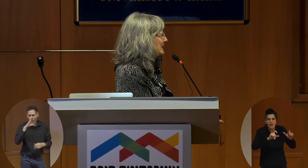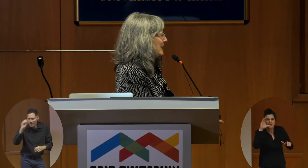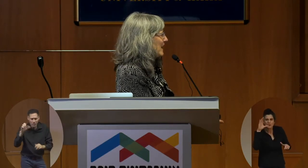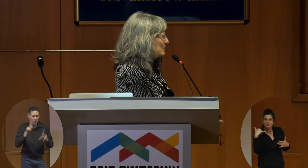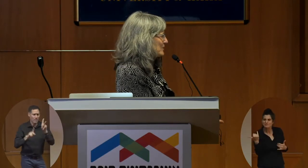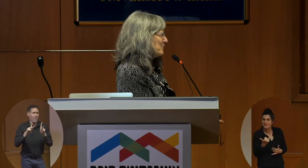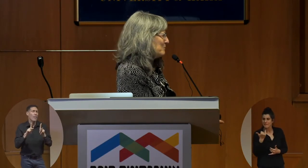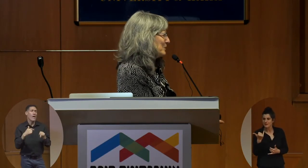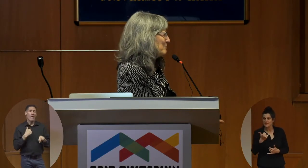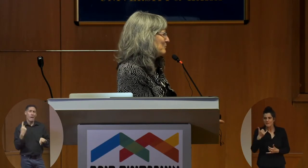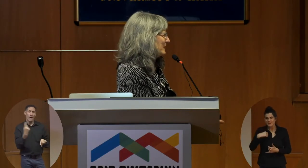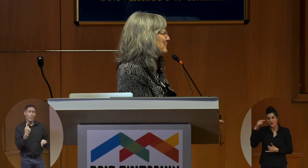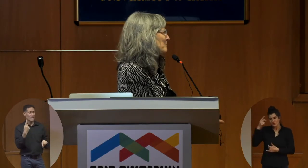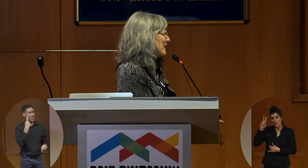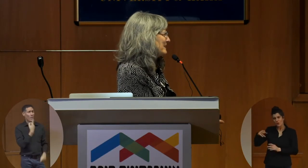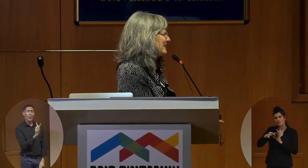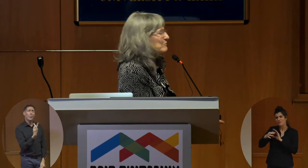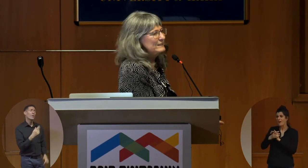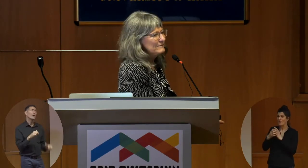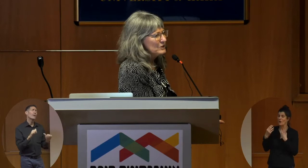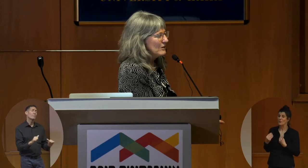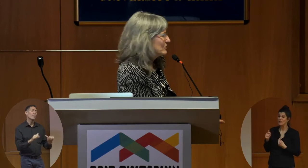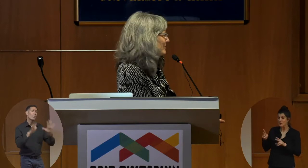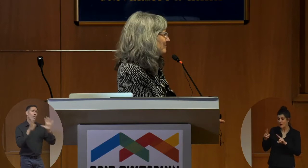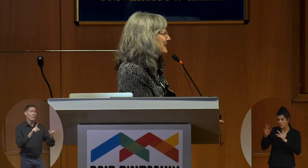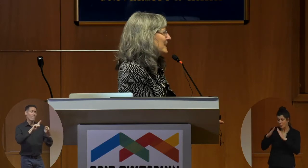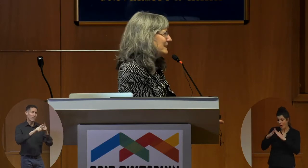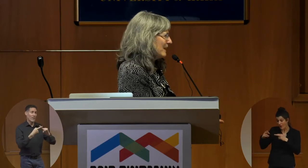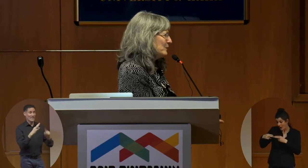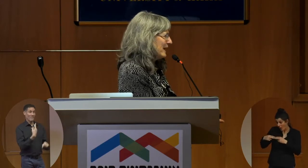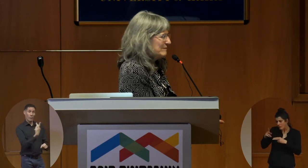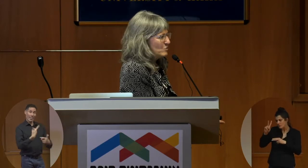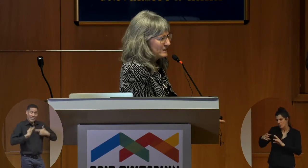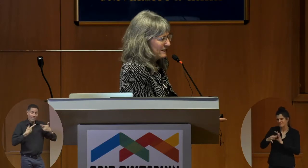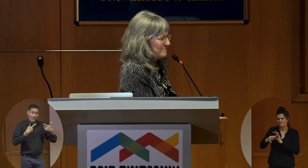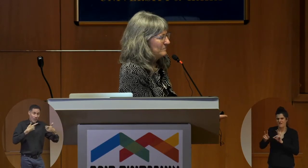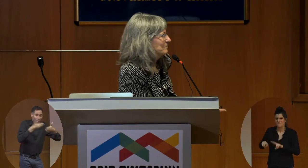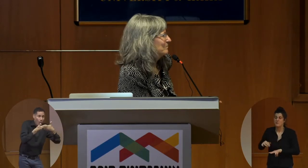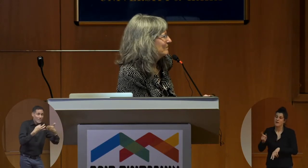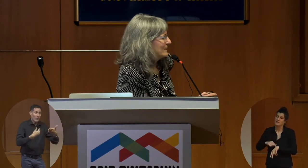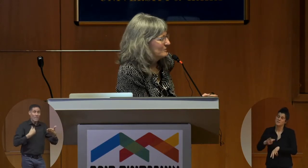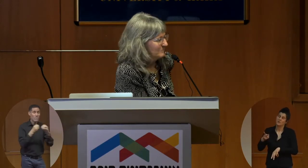I always thought that we could have been really good friends, had we lived closer, and had we had more time. Thank you.